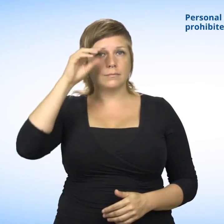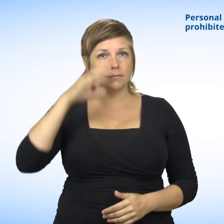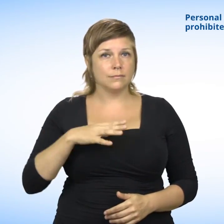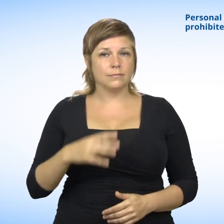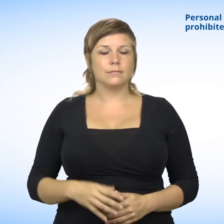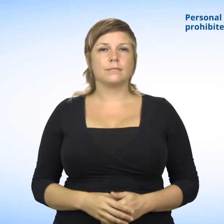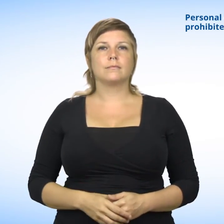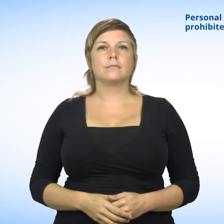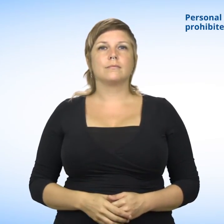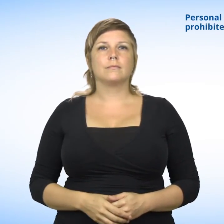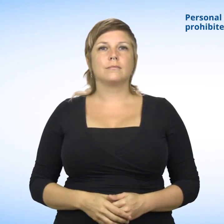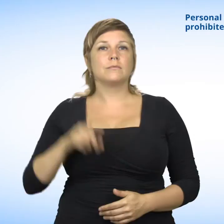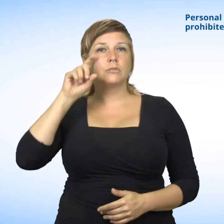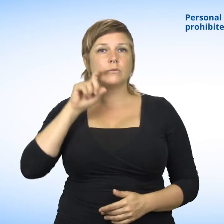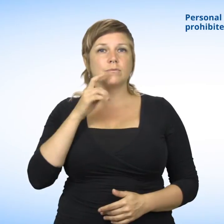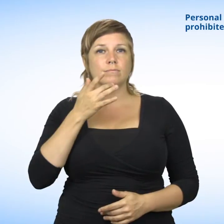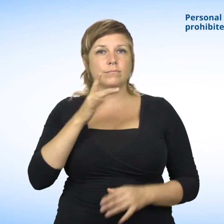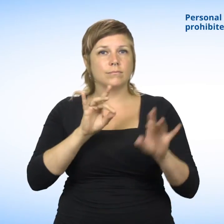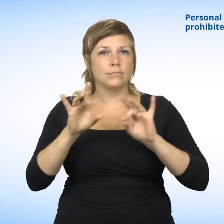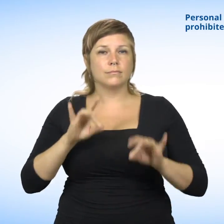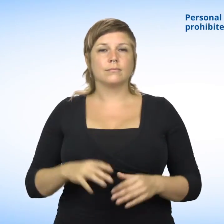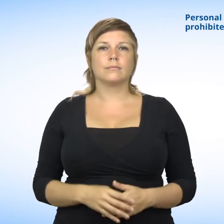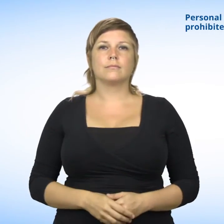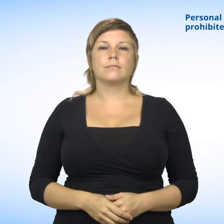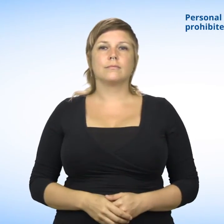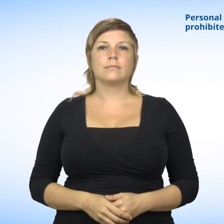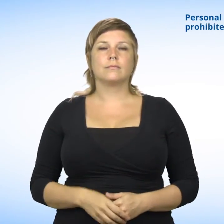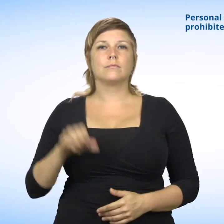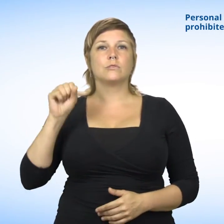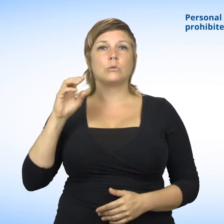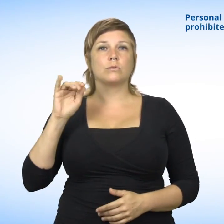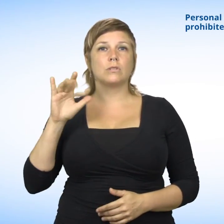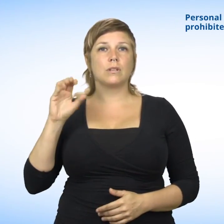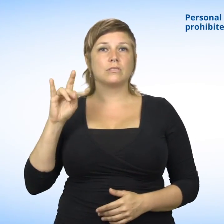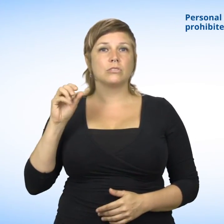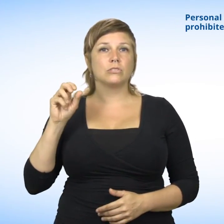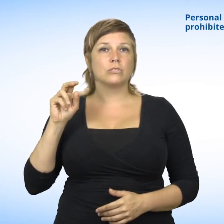Sex Sexual orientation Social condition